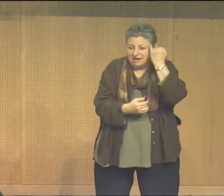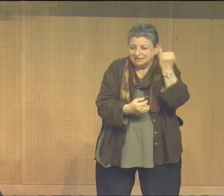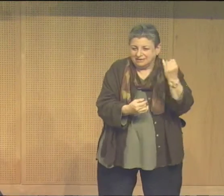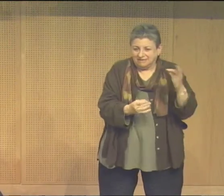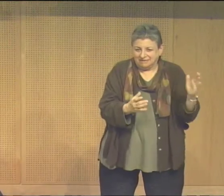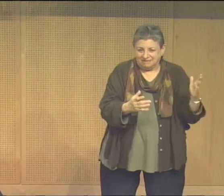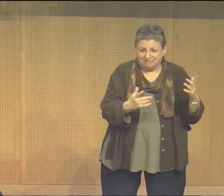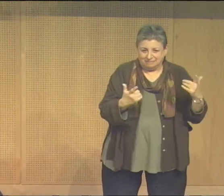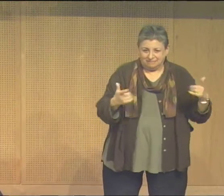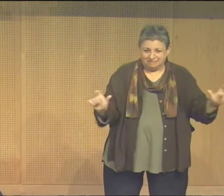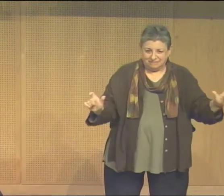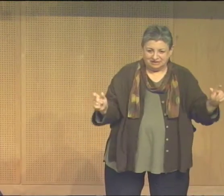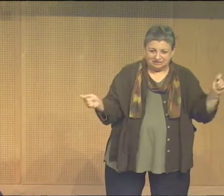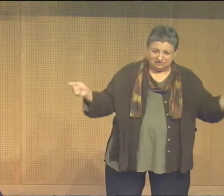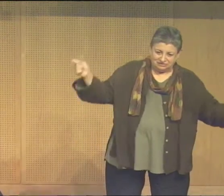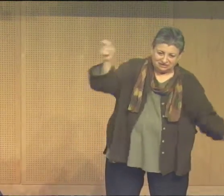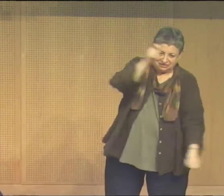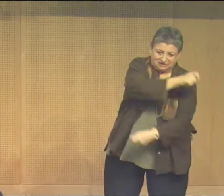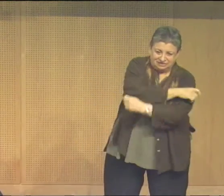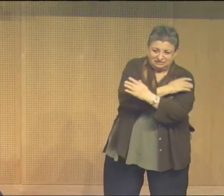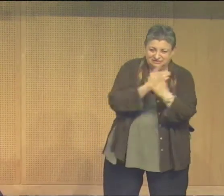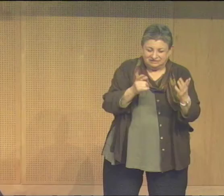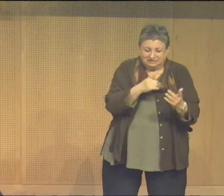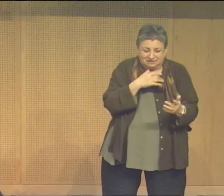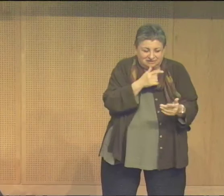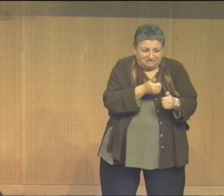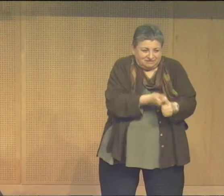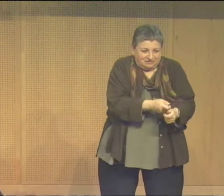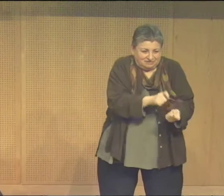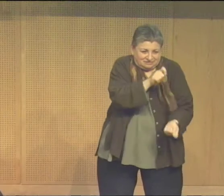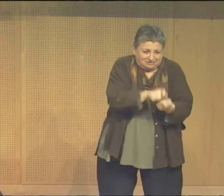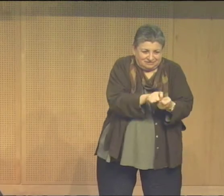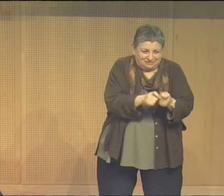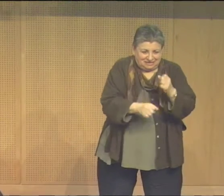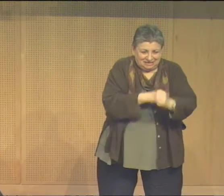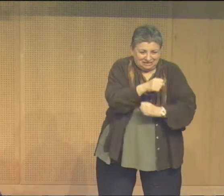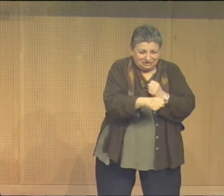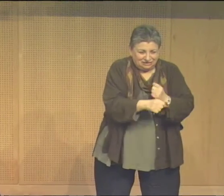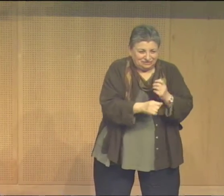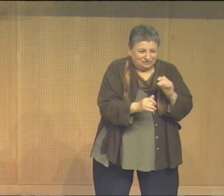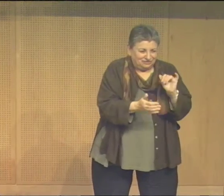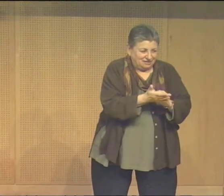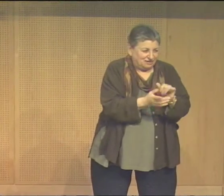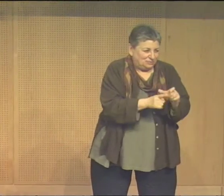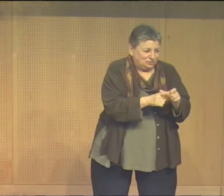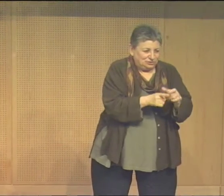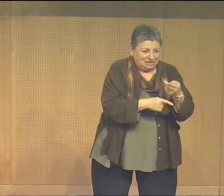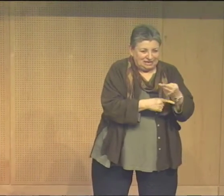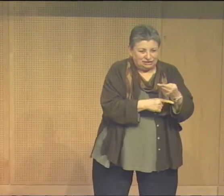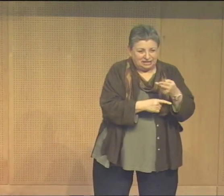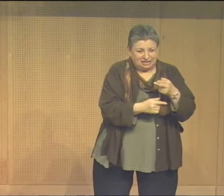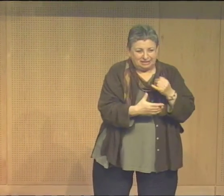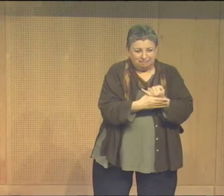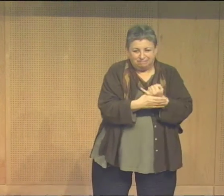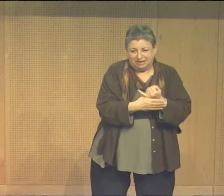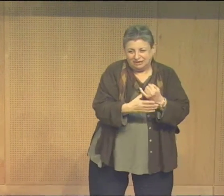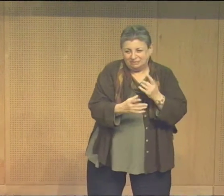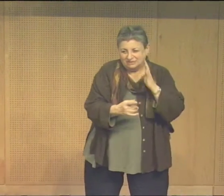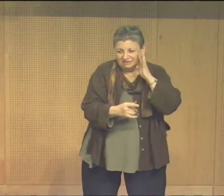the name hearing impaired wasn't thought up 100 years ago so I've taken a little liberty with the exact